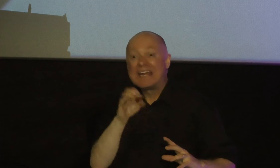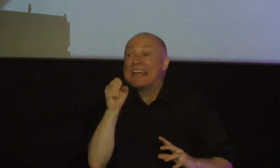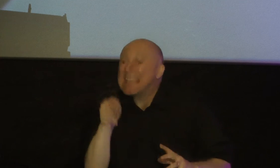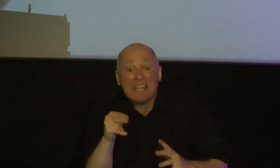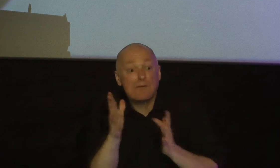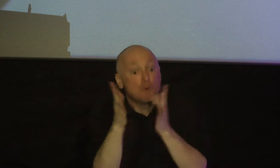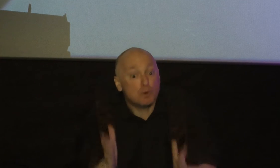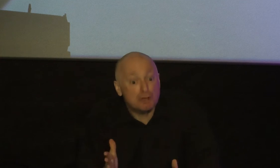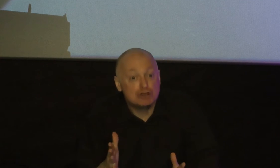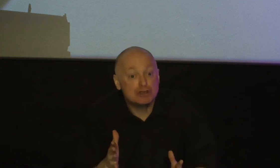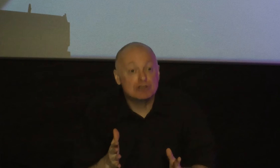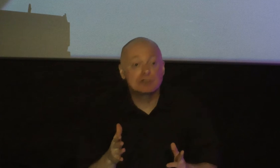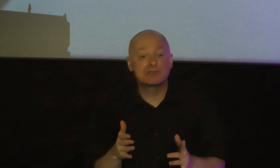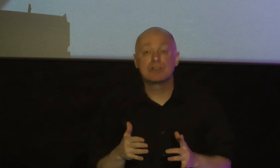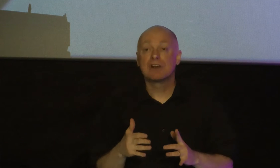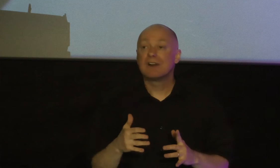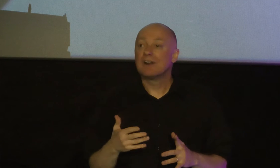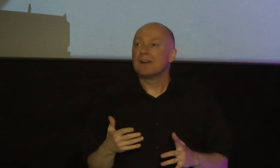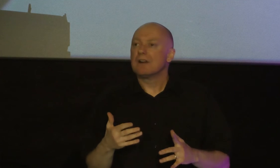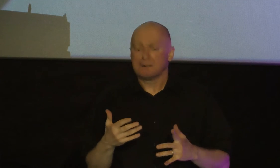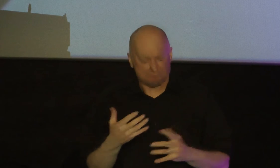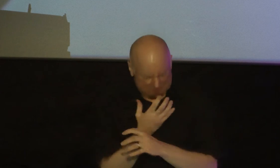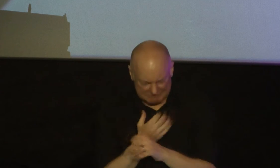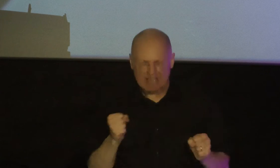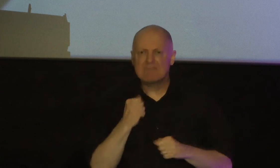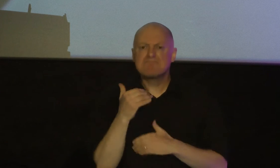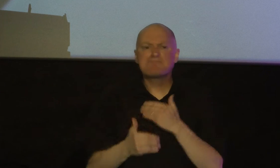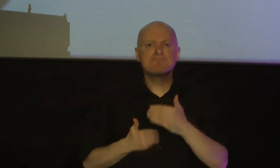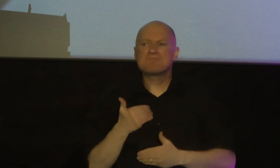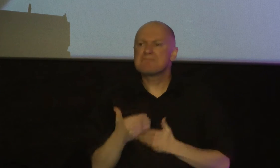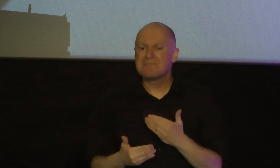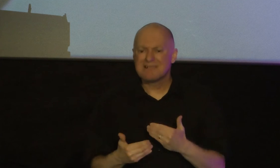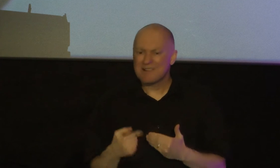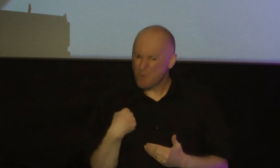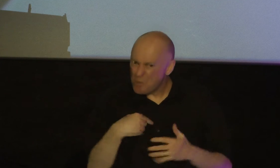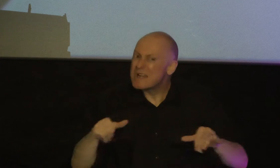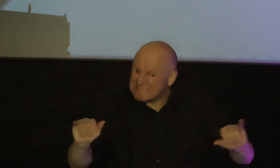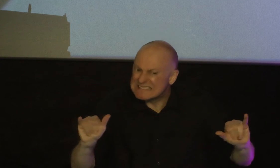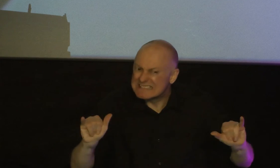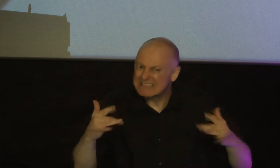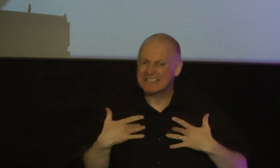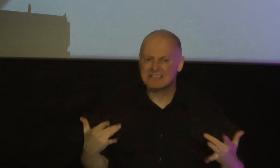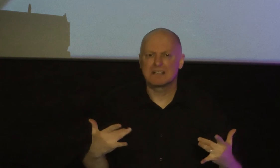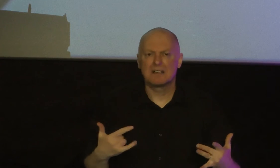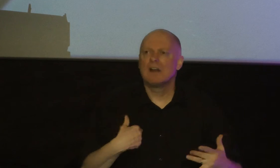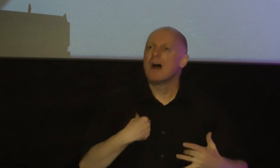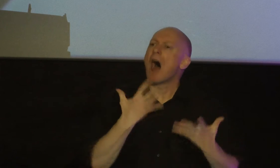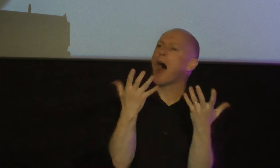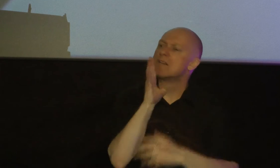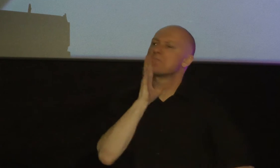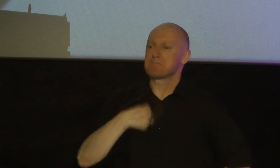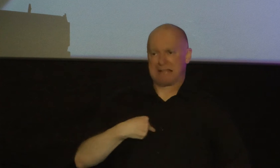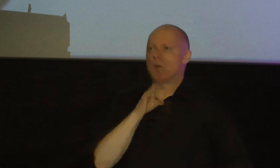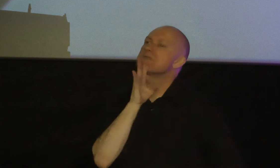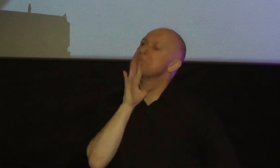walking through this process of sanctification we have an inclination to we want to speak first and listen later